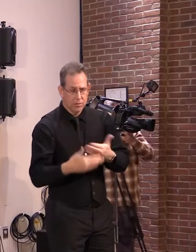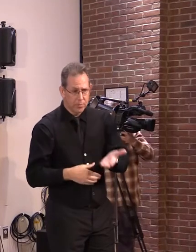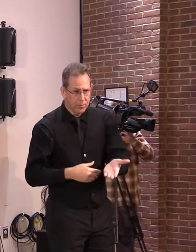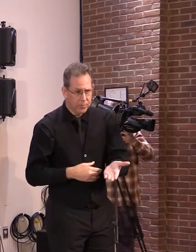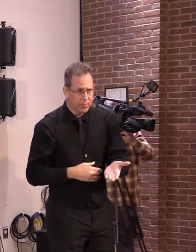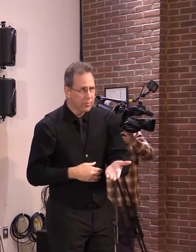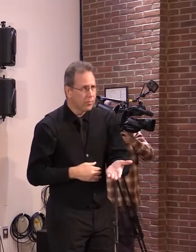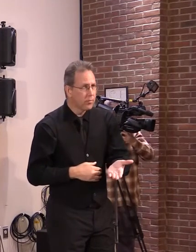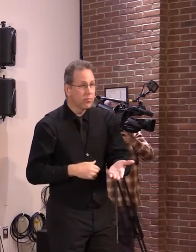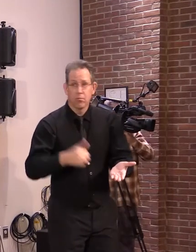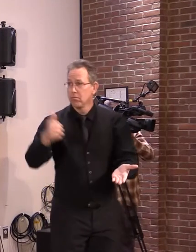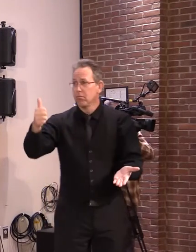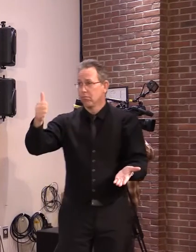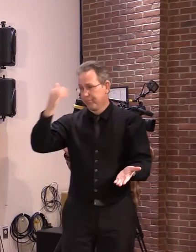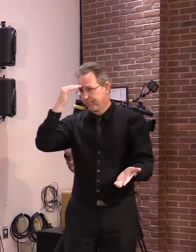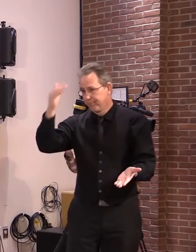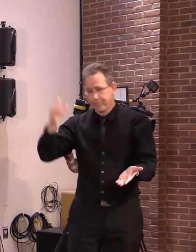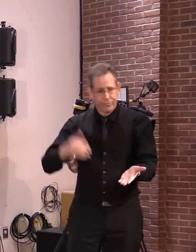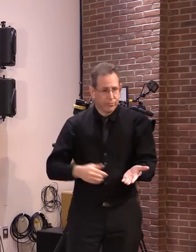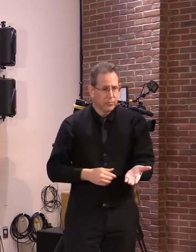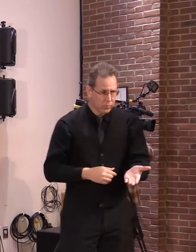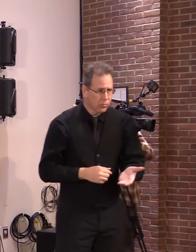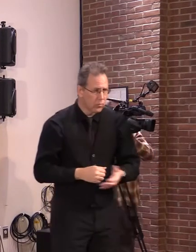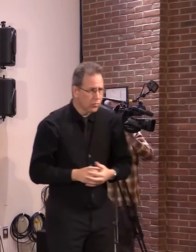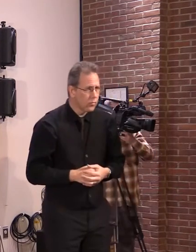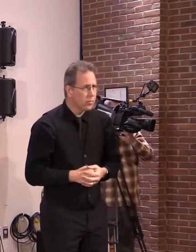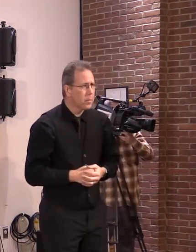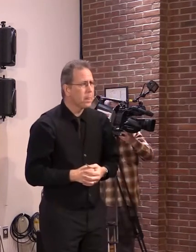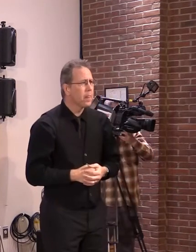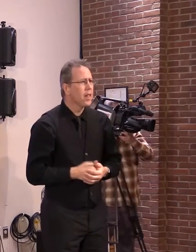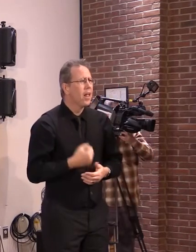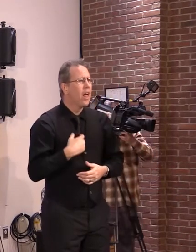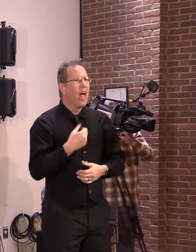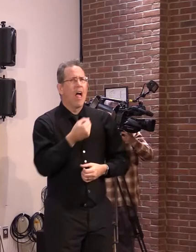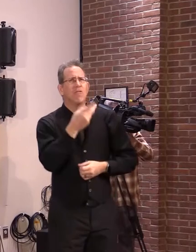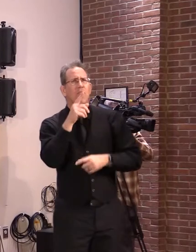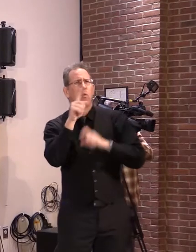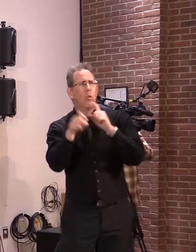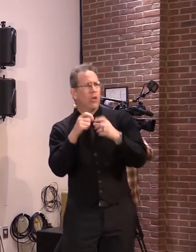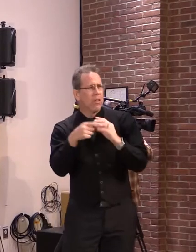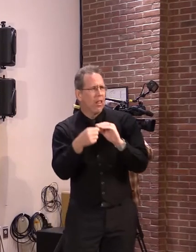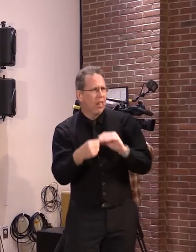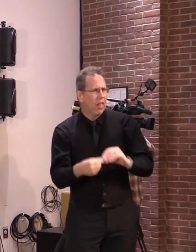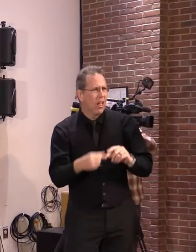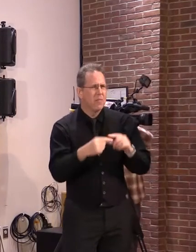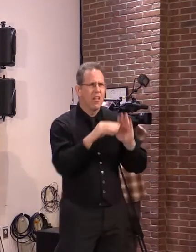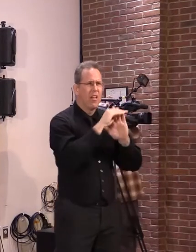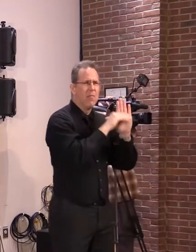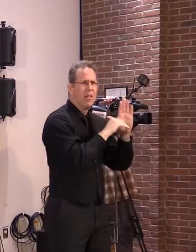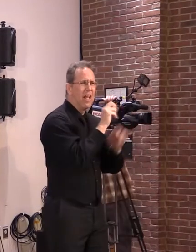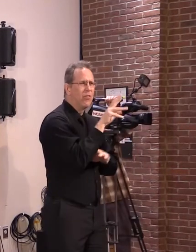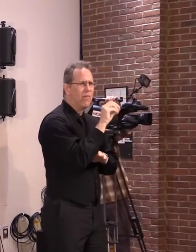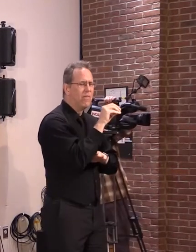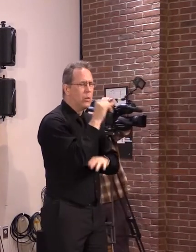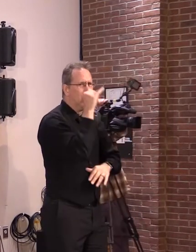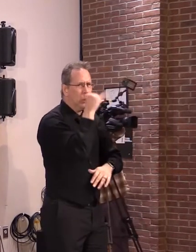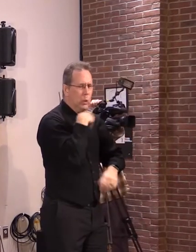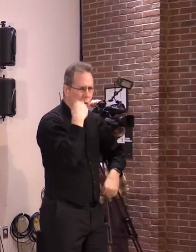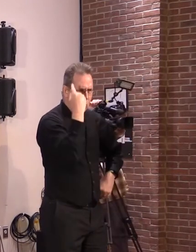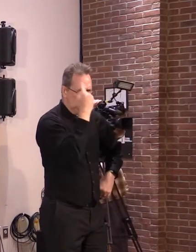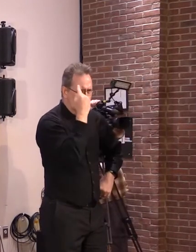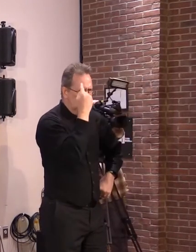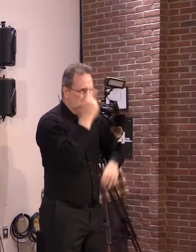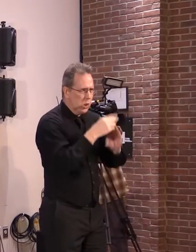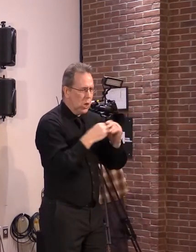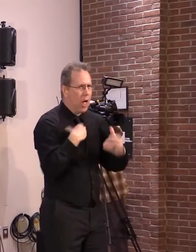Hi, Governor. I had a lot of questions about the housing in Act 250, but I'll try and narrow it down. One